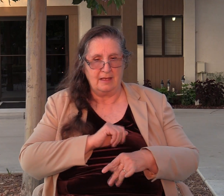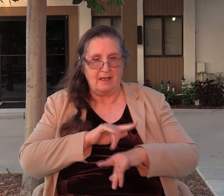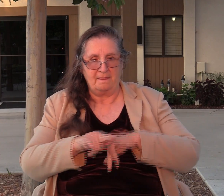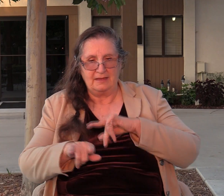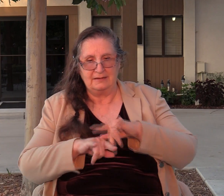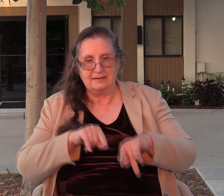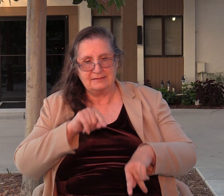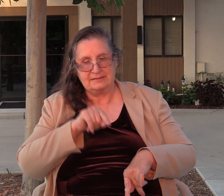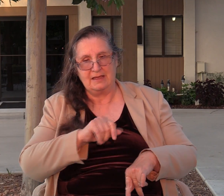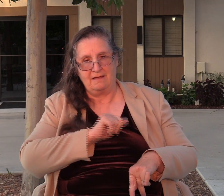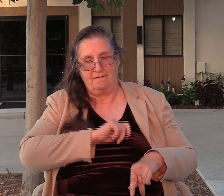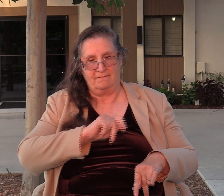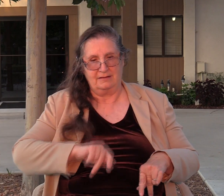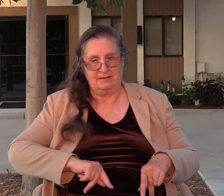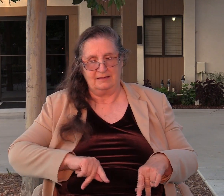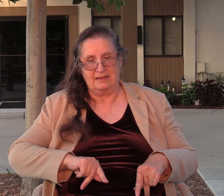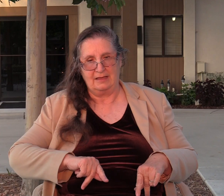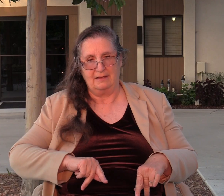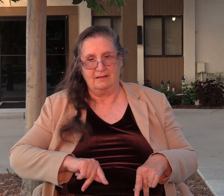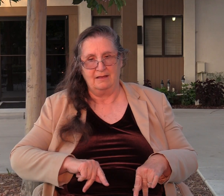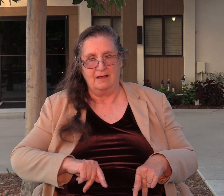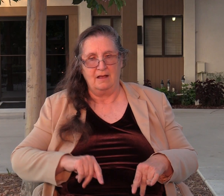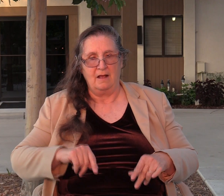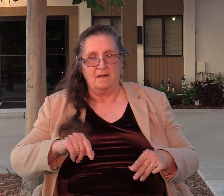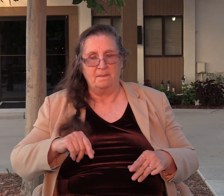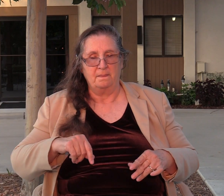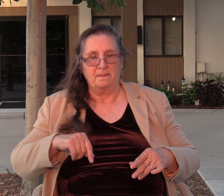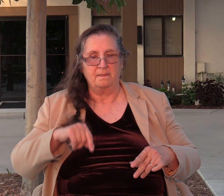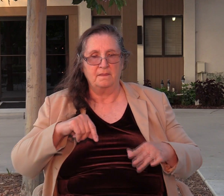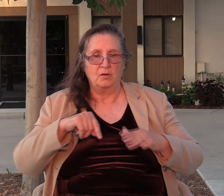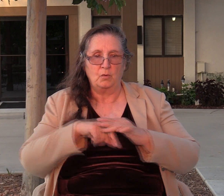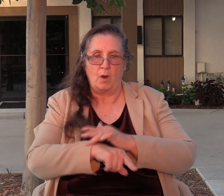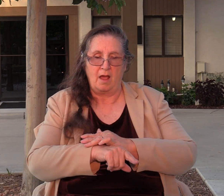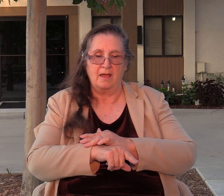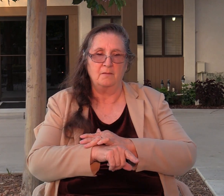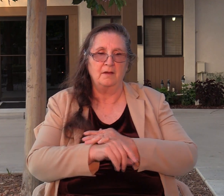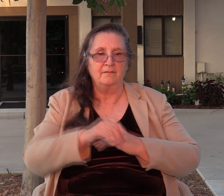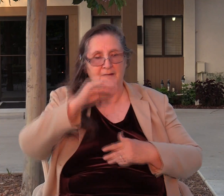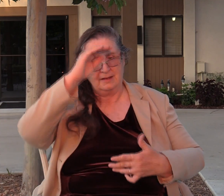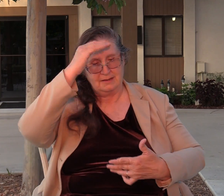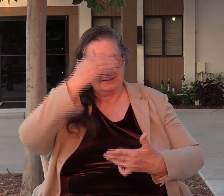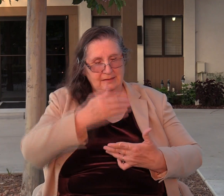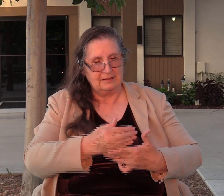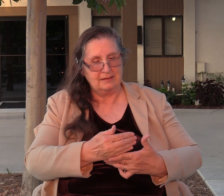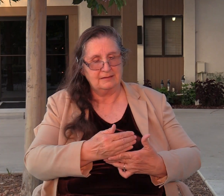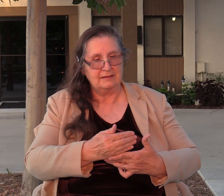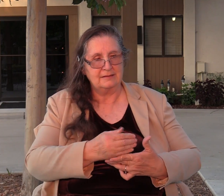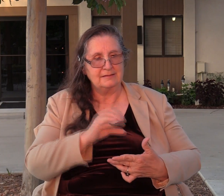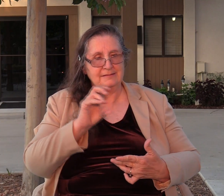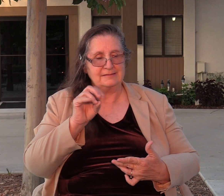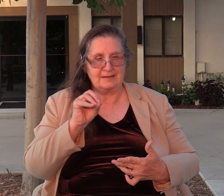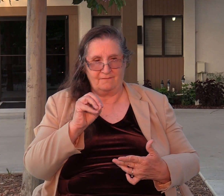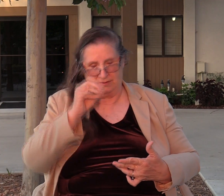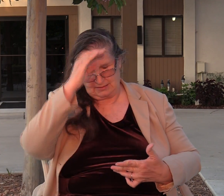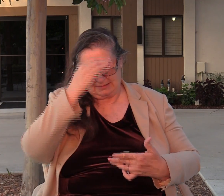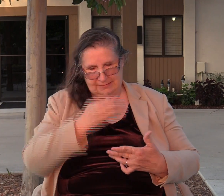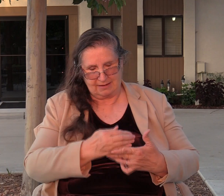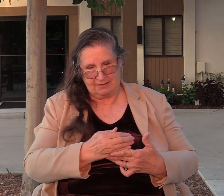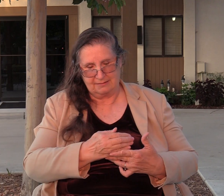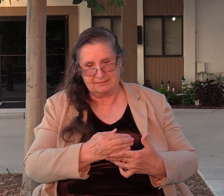to the seventy sons of Jerubbabel might be settled and their blood be laid on Abimelech their brother who killed them and on the men of